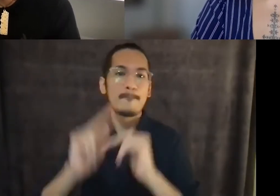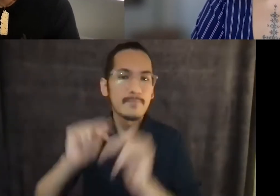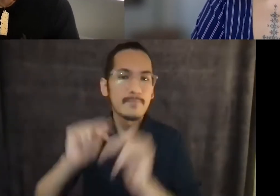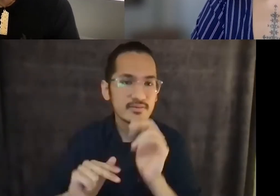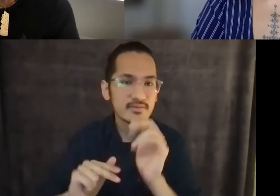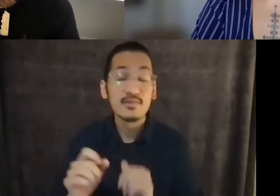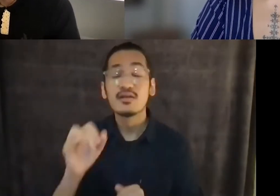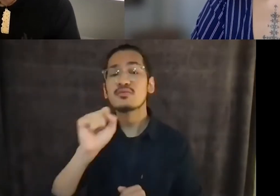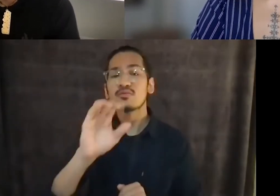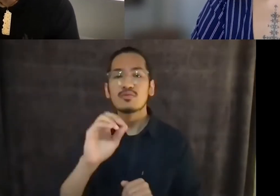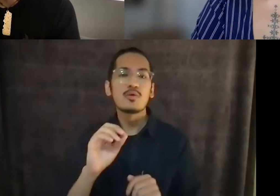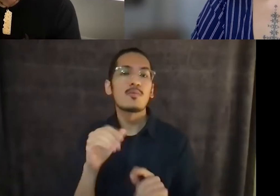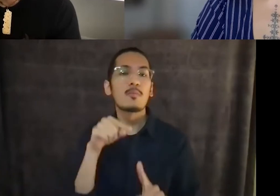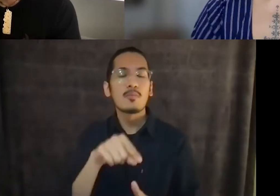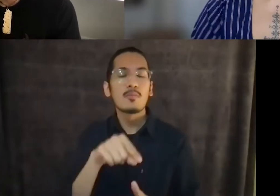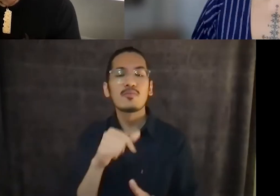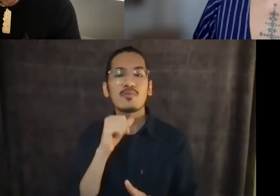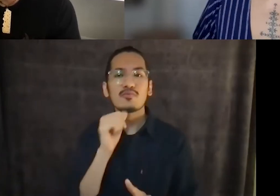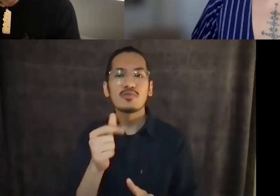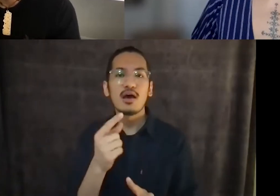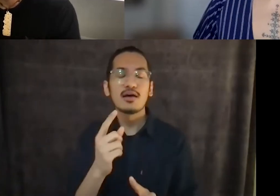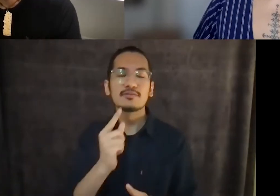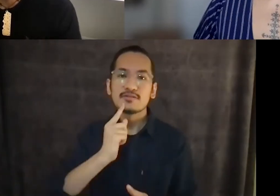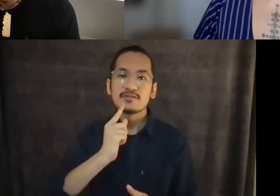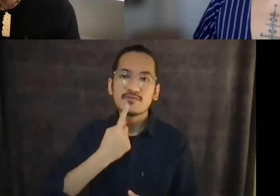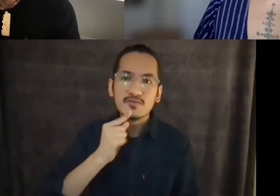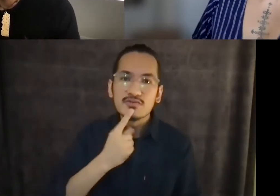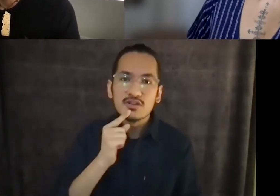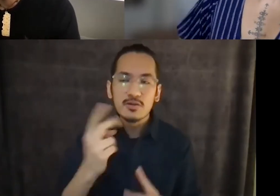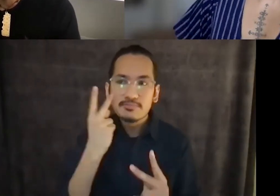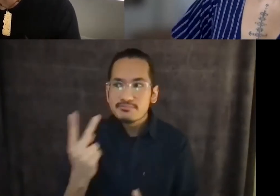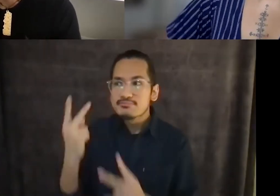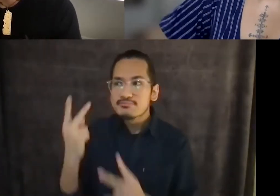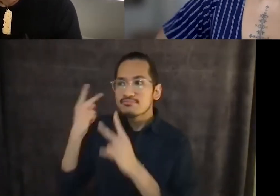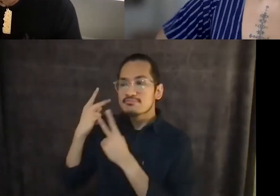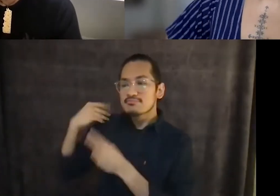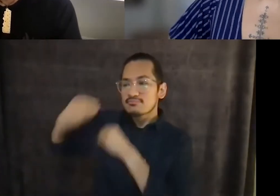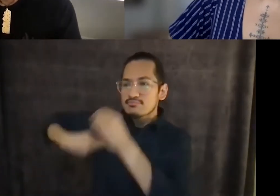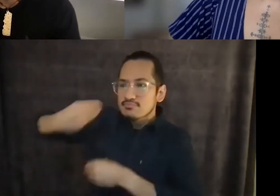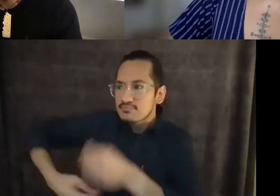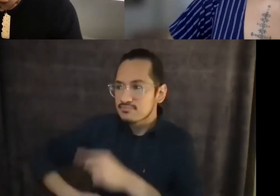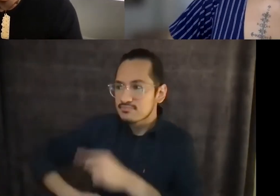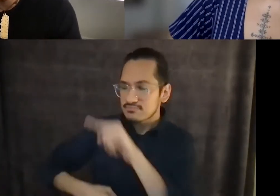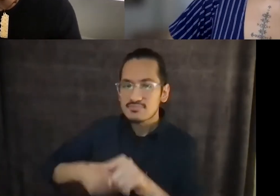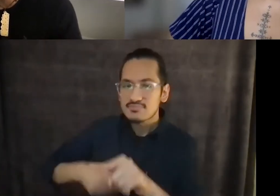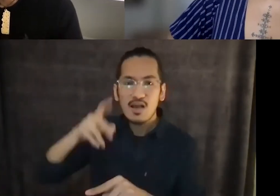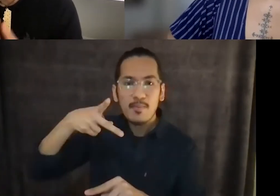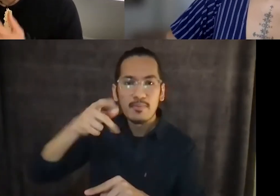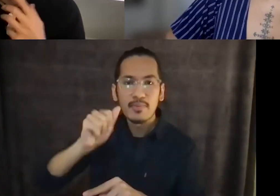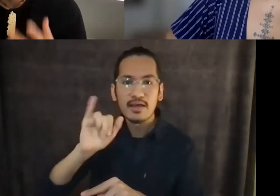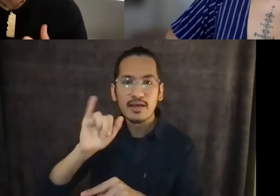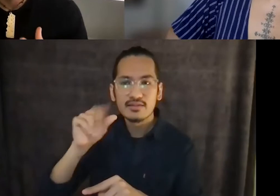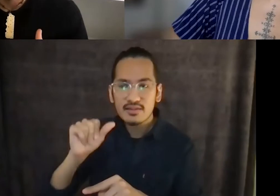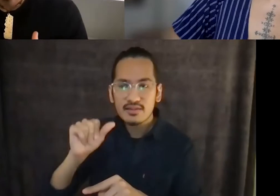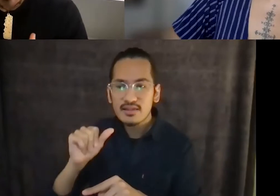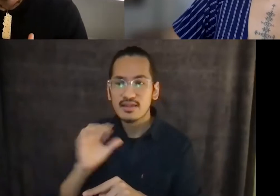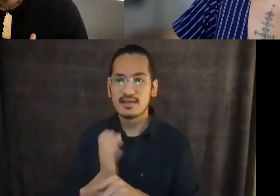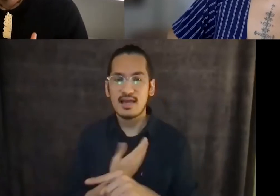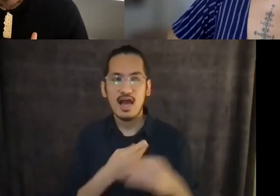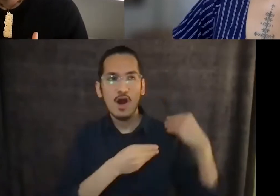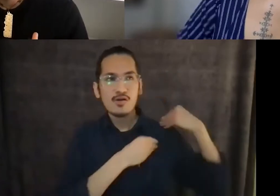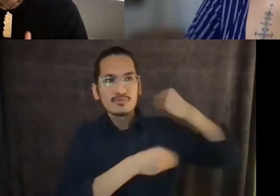seriously the call to return to our ancestral practices of Pirina, our ancestral practices of recognizing